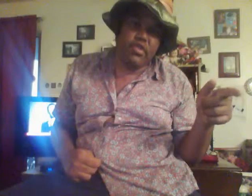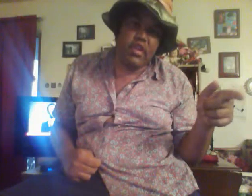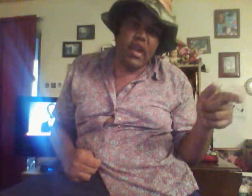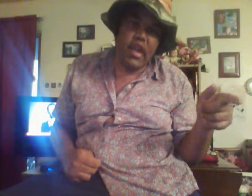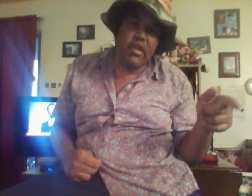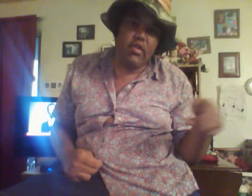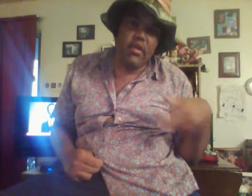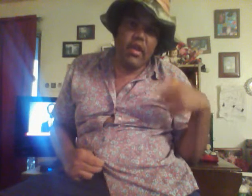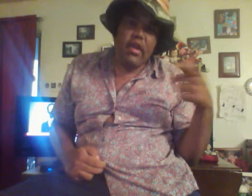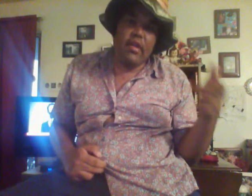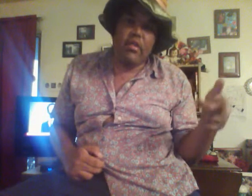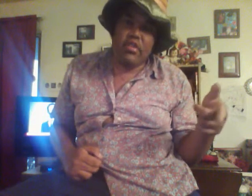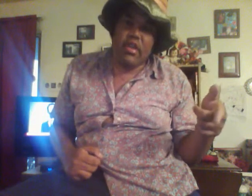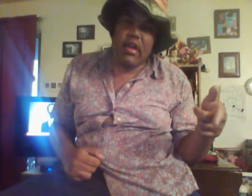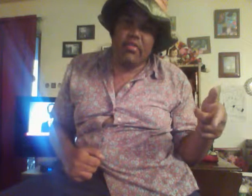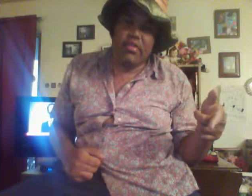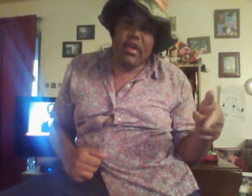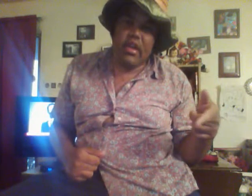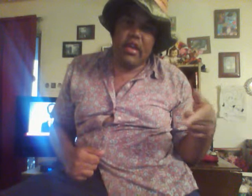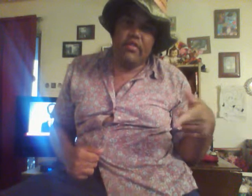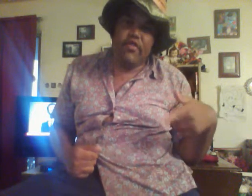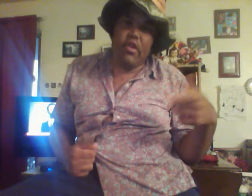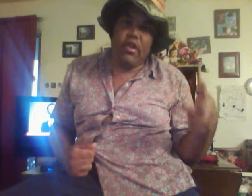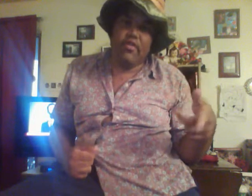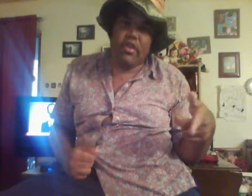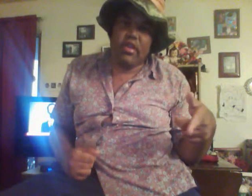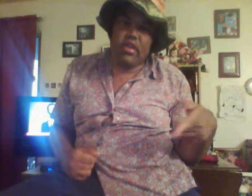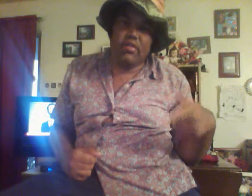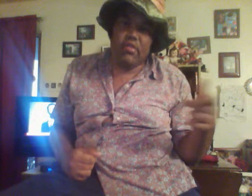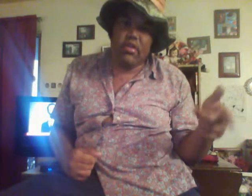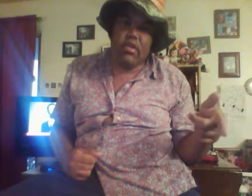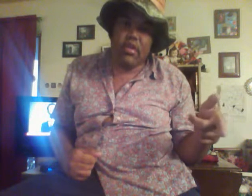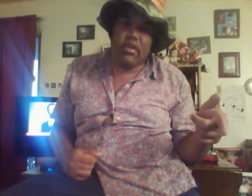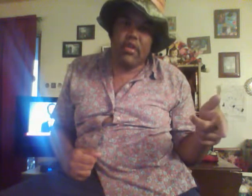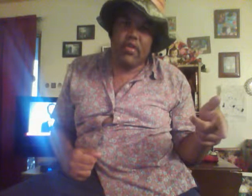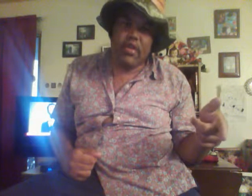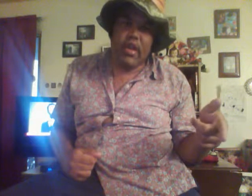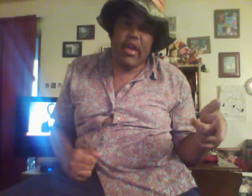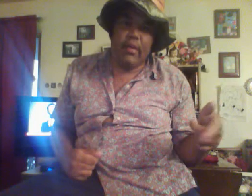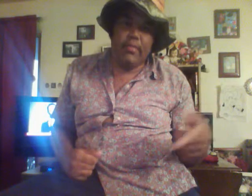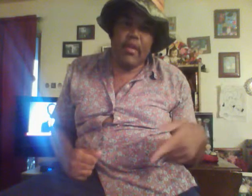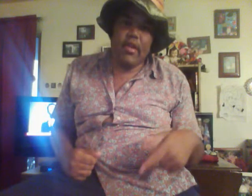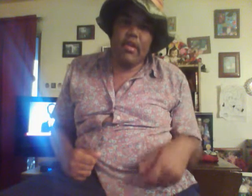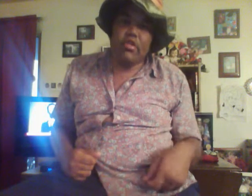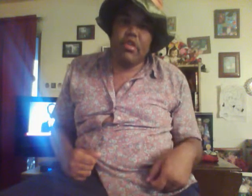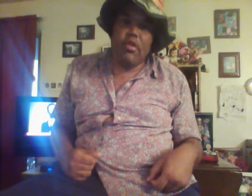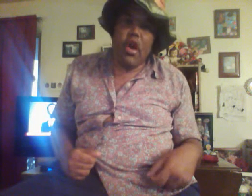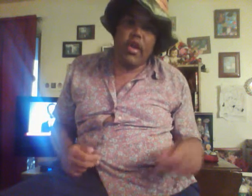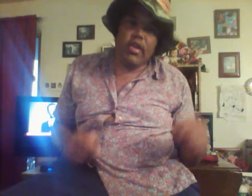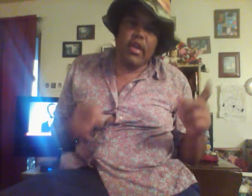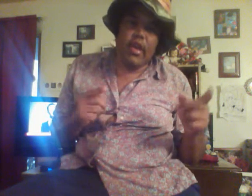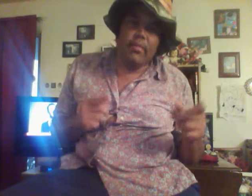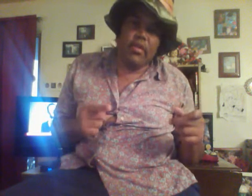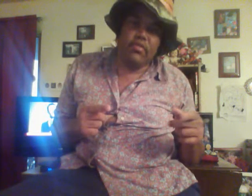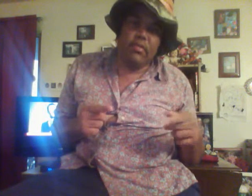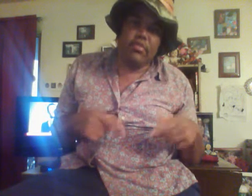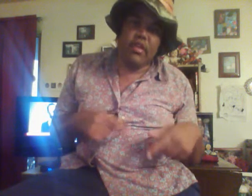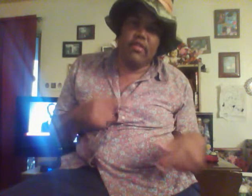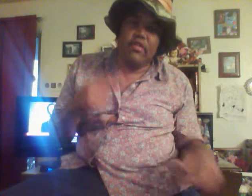Seattle, it was announced that, like, four of the kids were gonna go to camp. So, on a camp, because Stephen